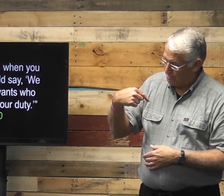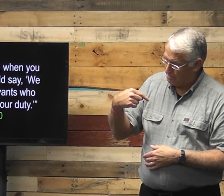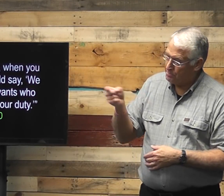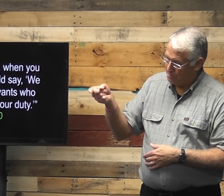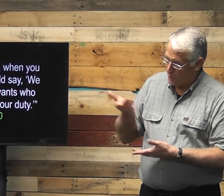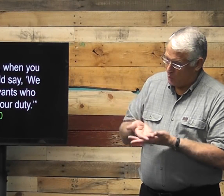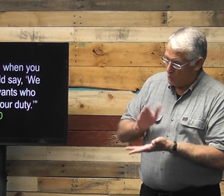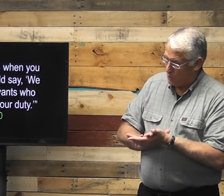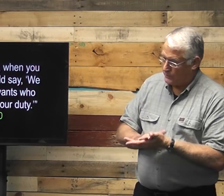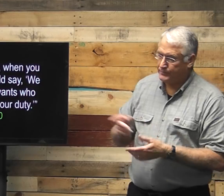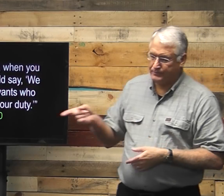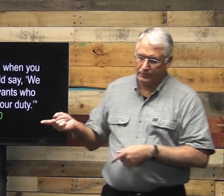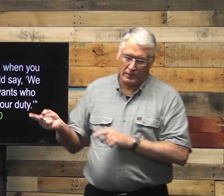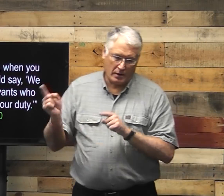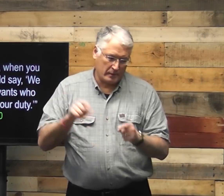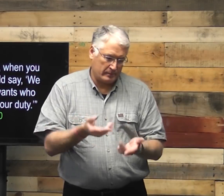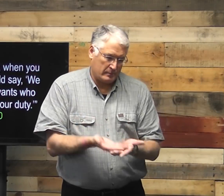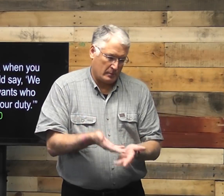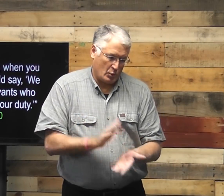Now you can come, and you must cook.